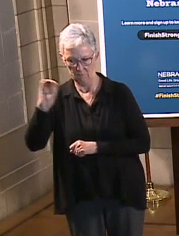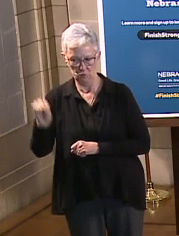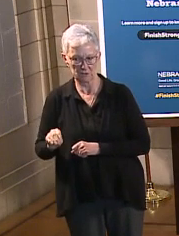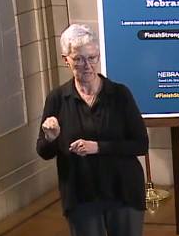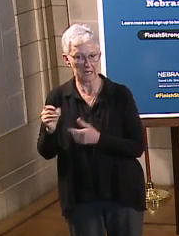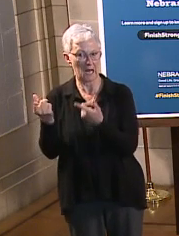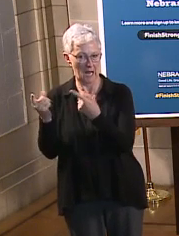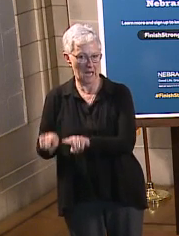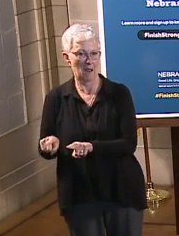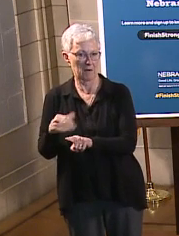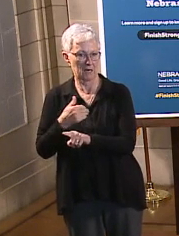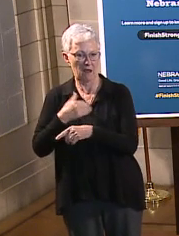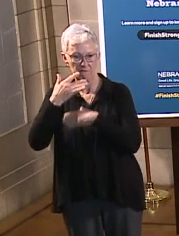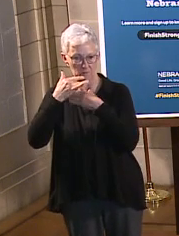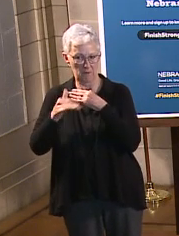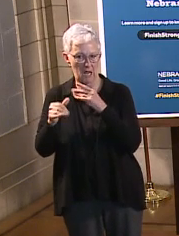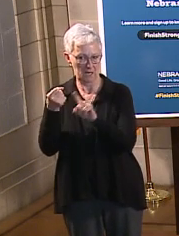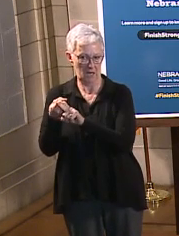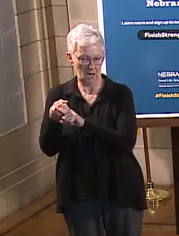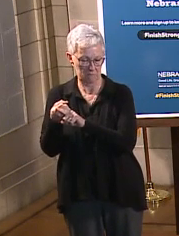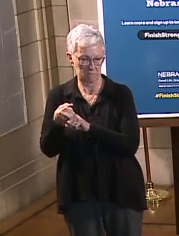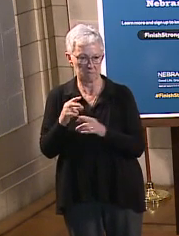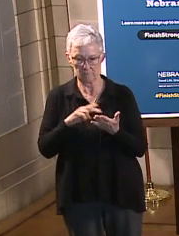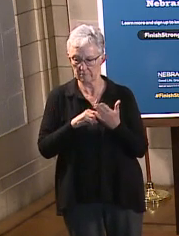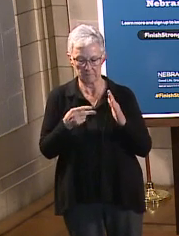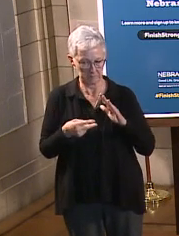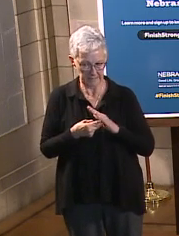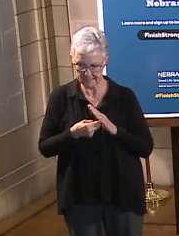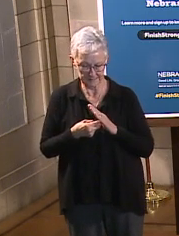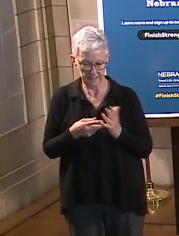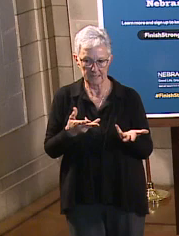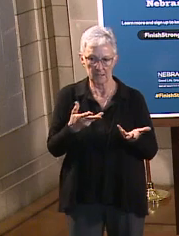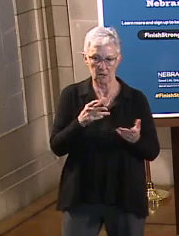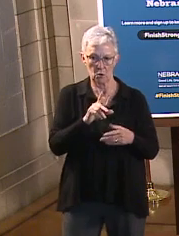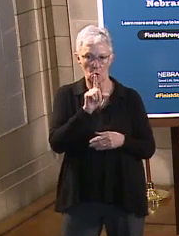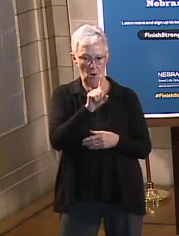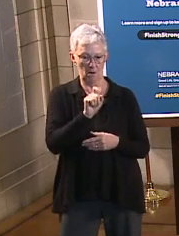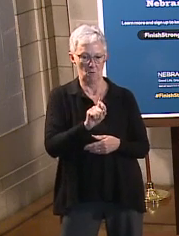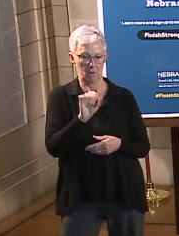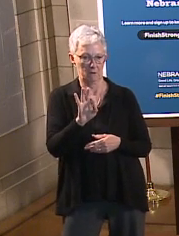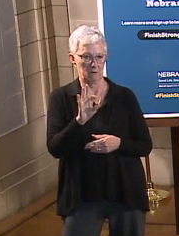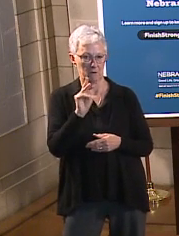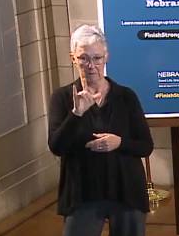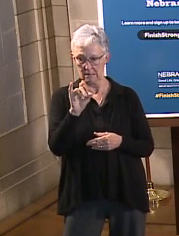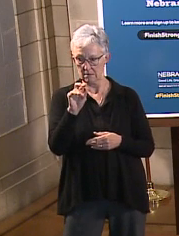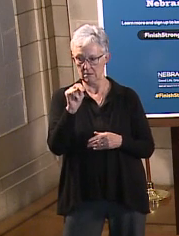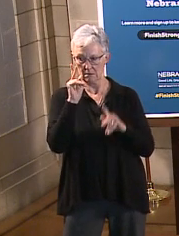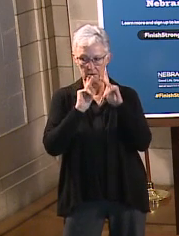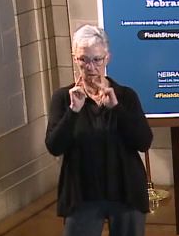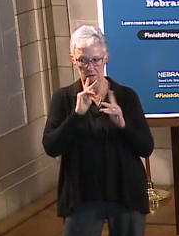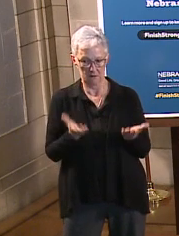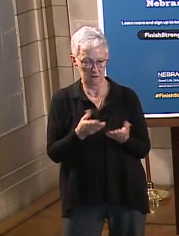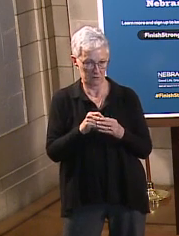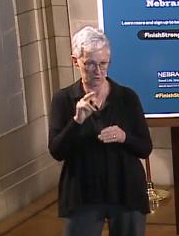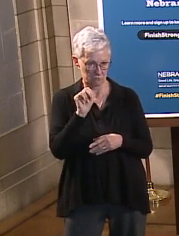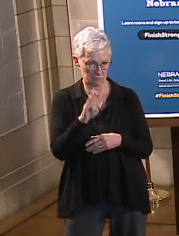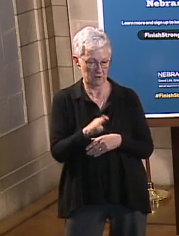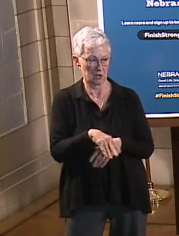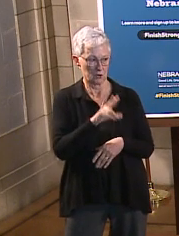So for perspective, among all 1.9 million Nebraskans, 2